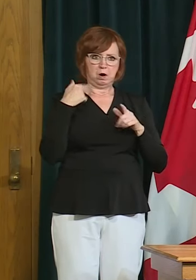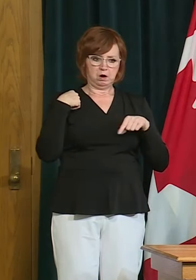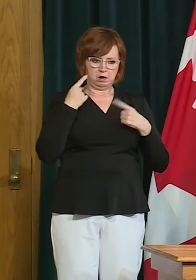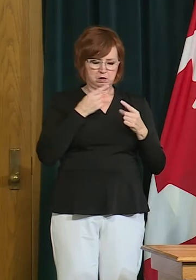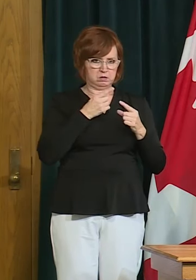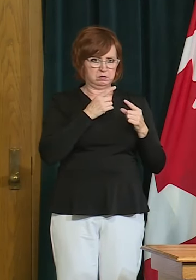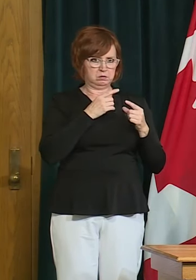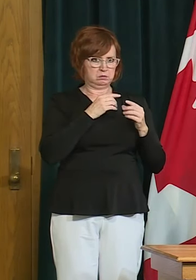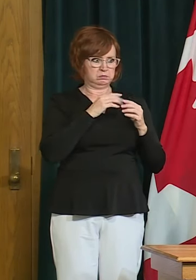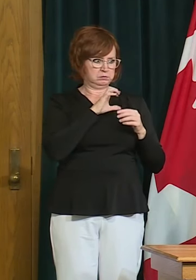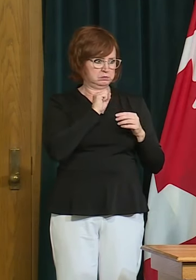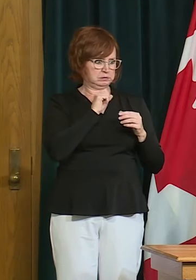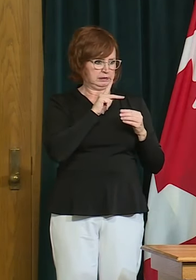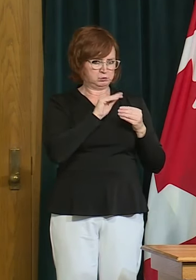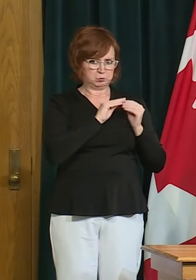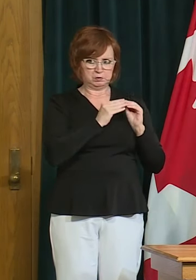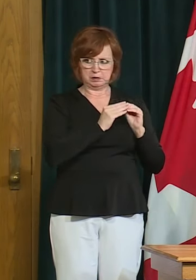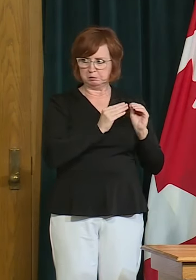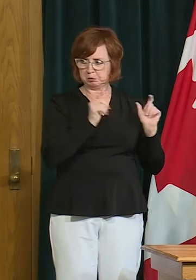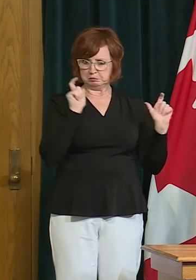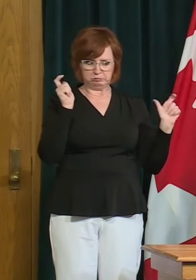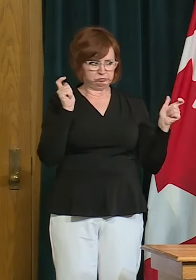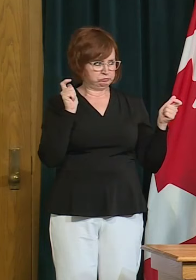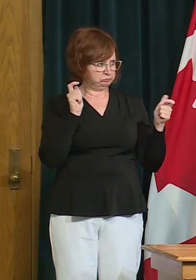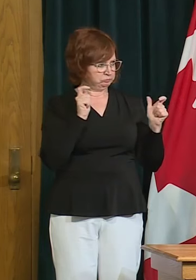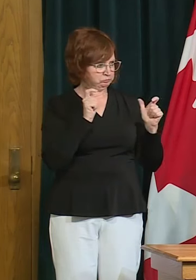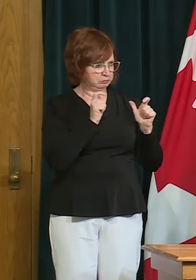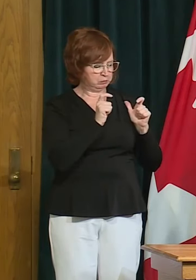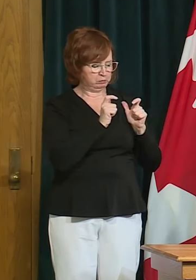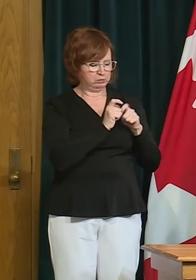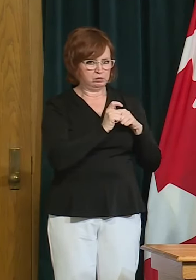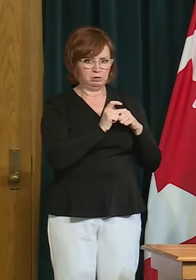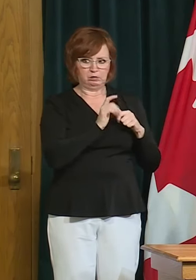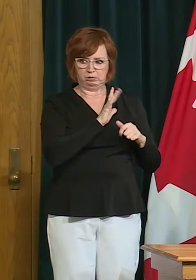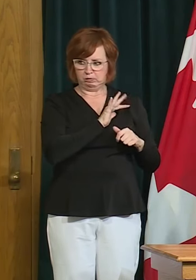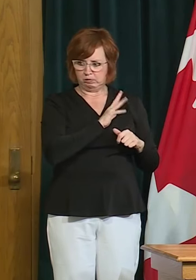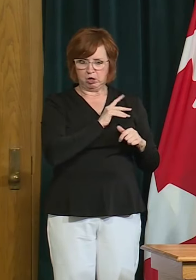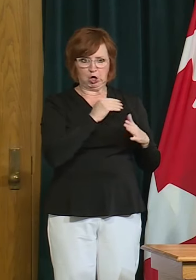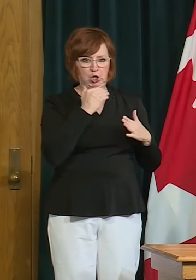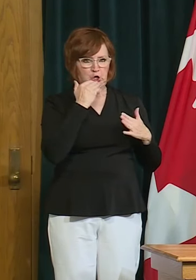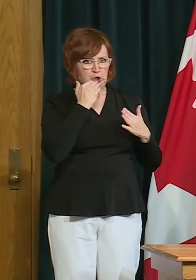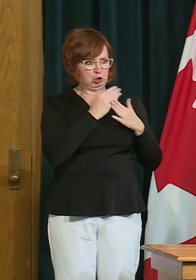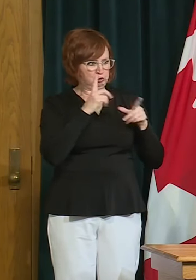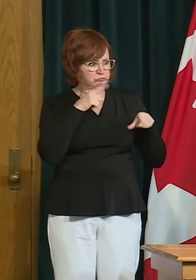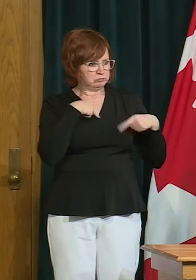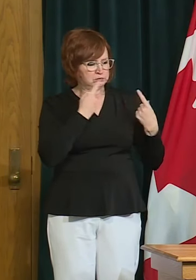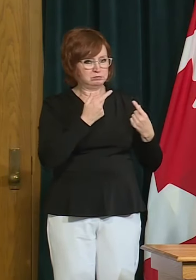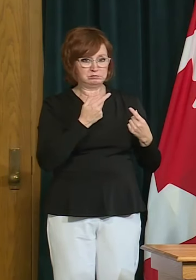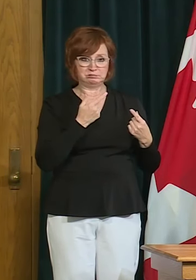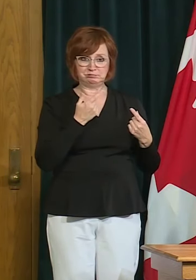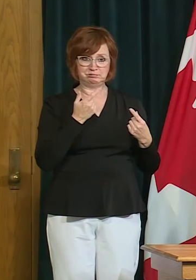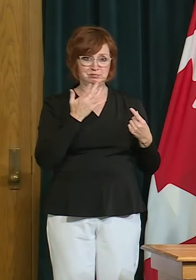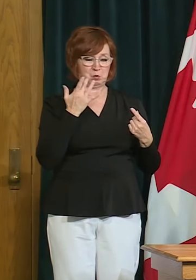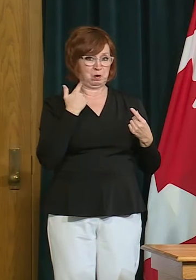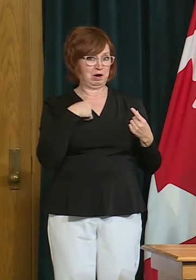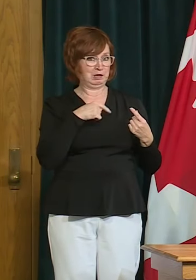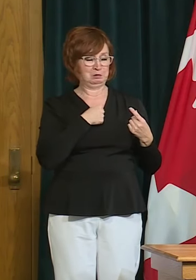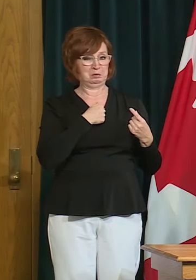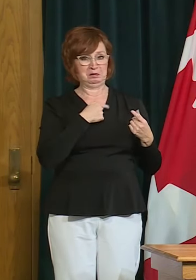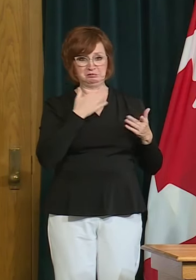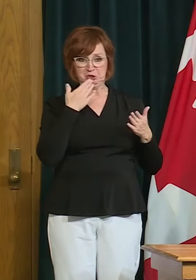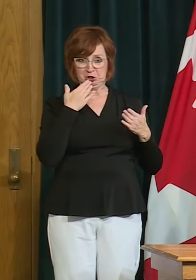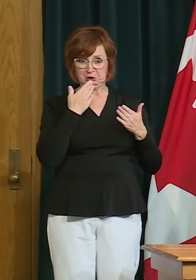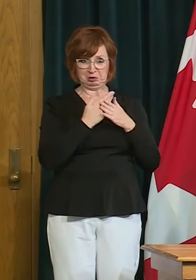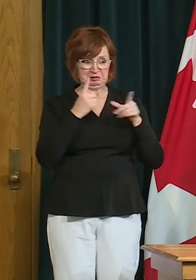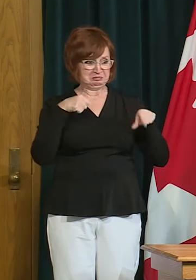as individuals and we have uh taken the the precautionary measures with respect to uh the size of gatherings that we are attending with respect